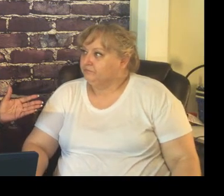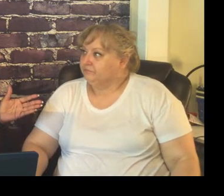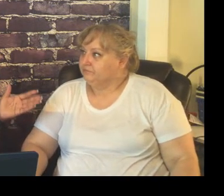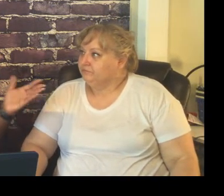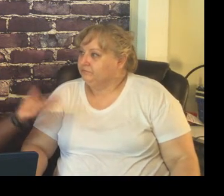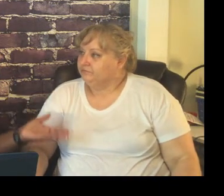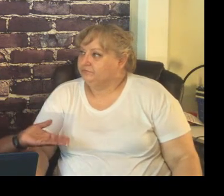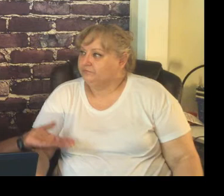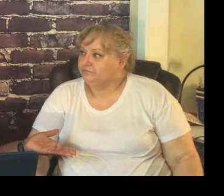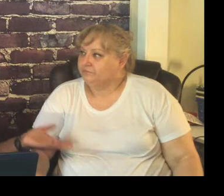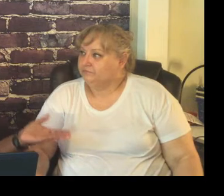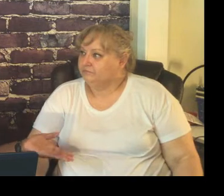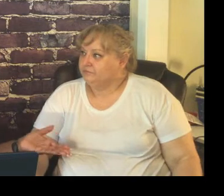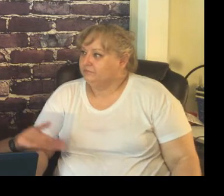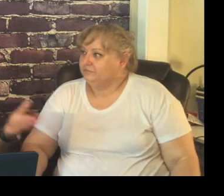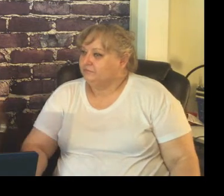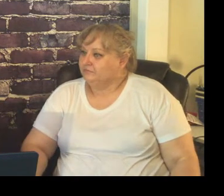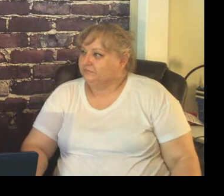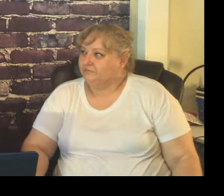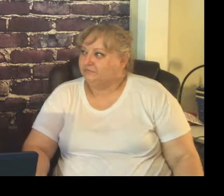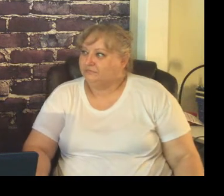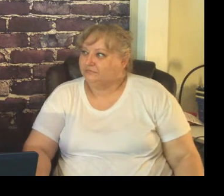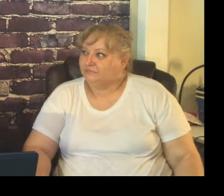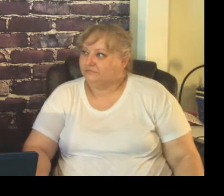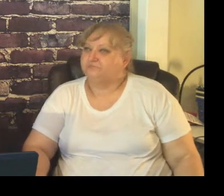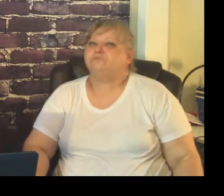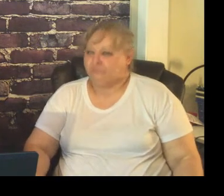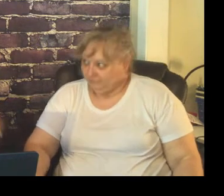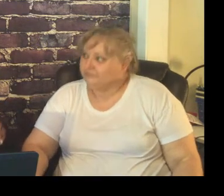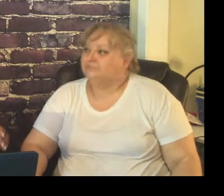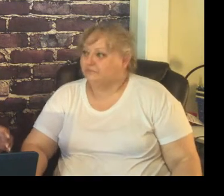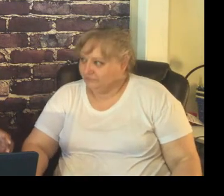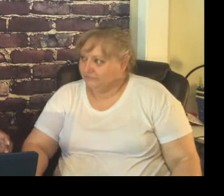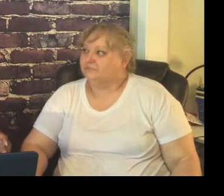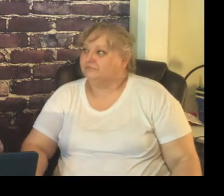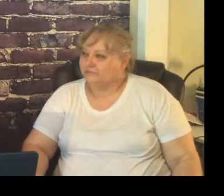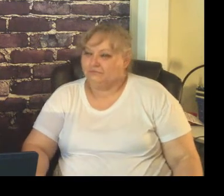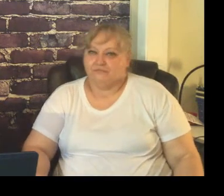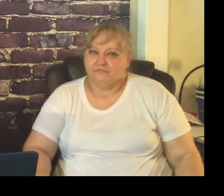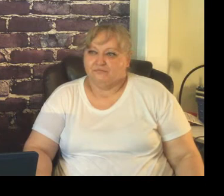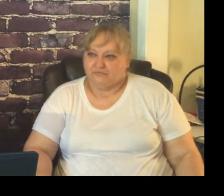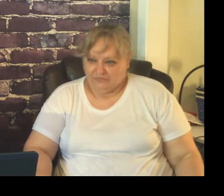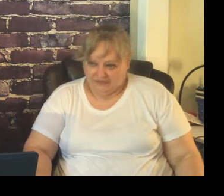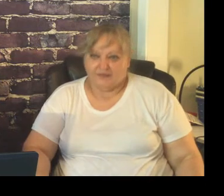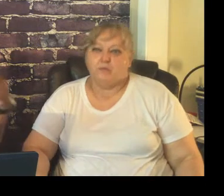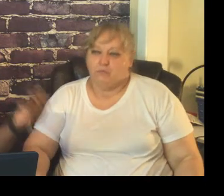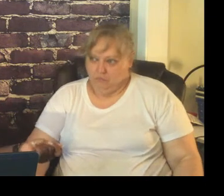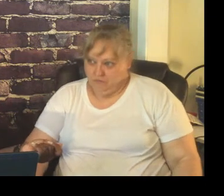it may not bother roomie for a student to get up while she's doing direct teaching and sharpen a pencil or throwing something in the